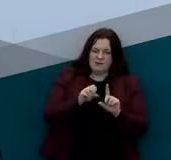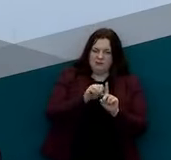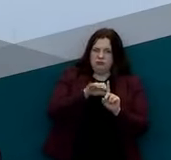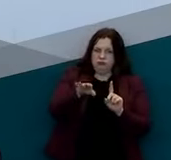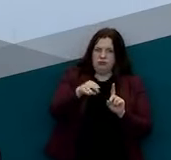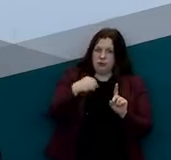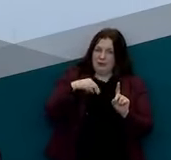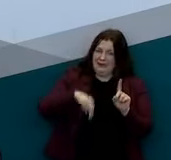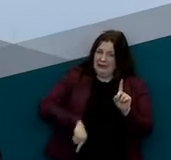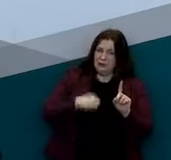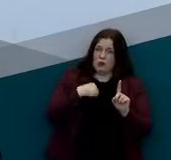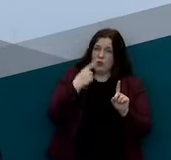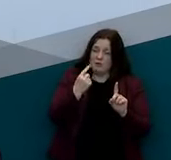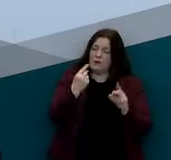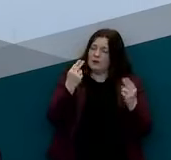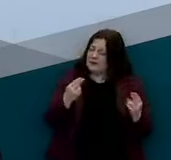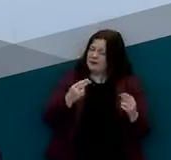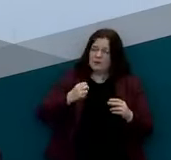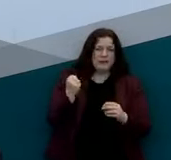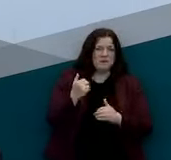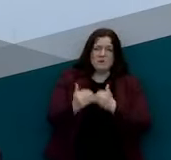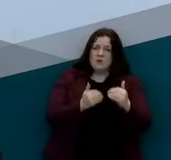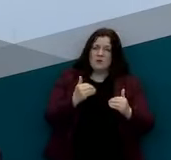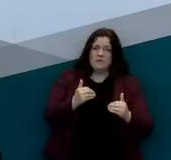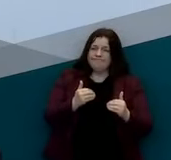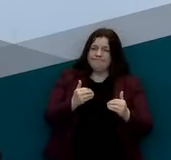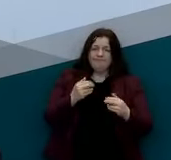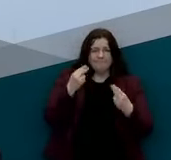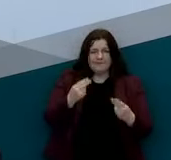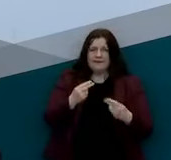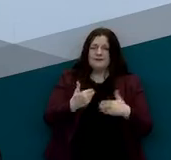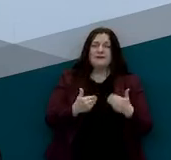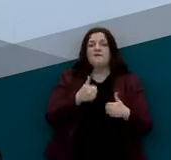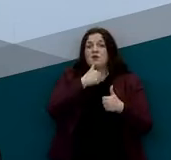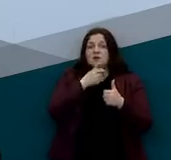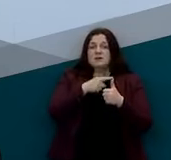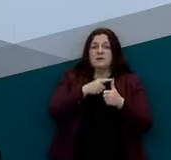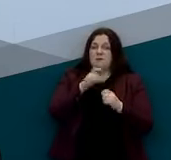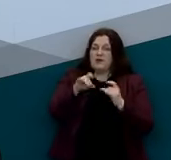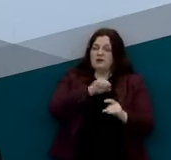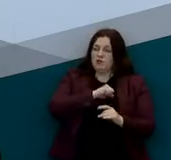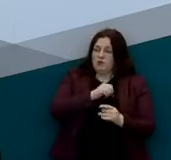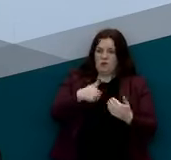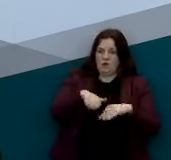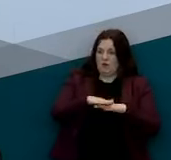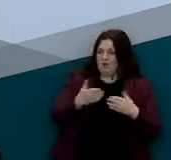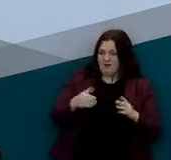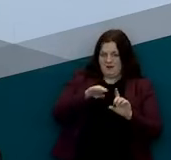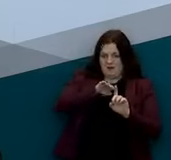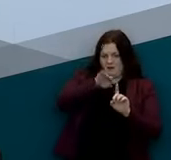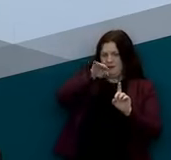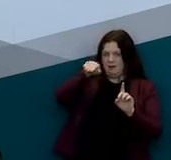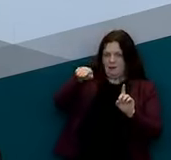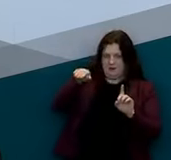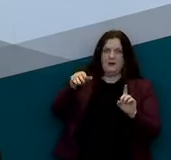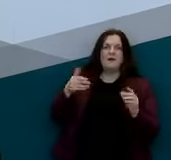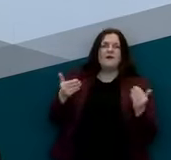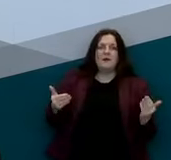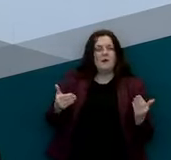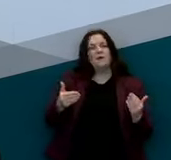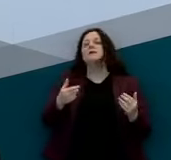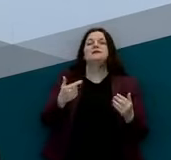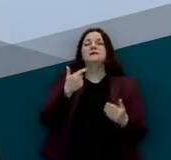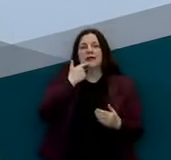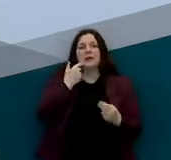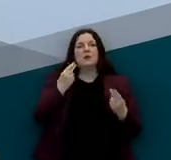to one we really need to keep that up first of all to make sure precisely where we are and secondly we will